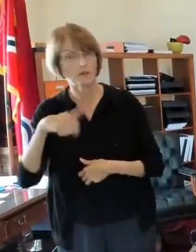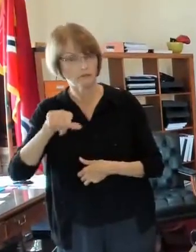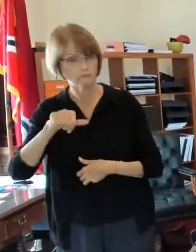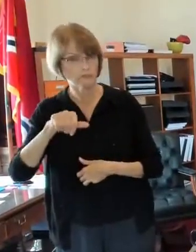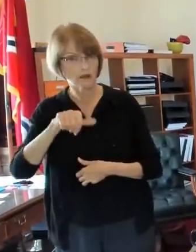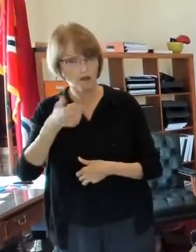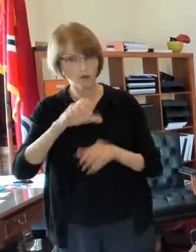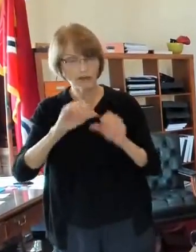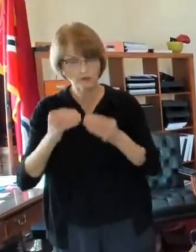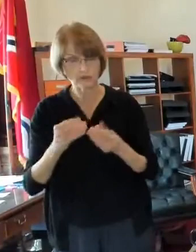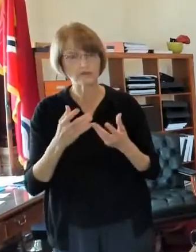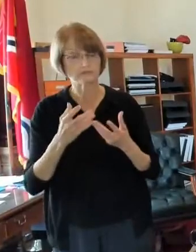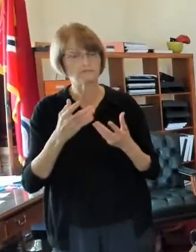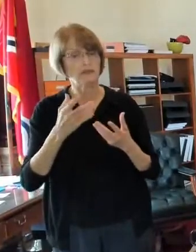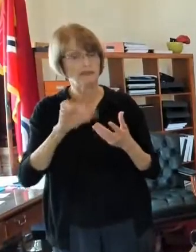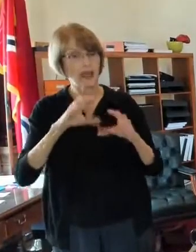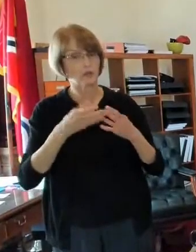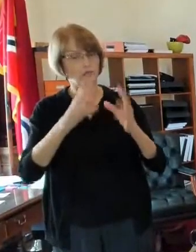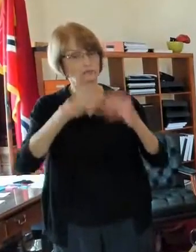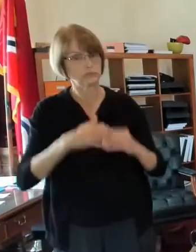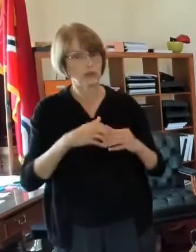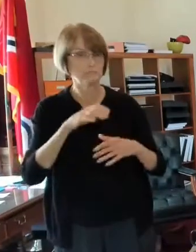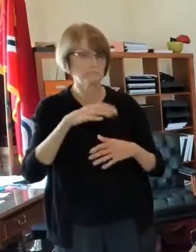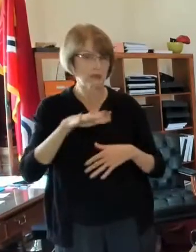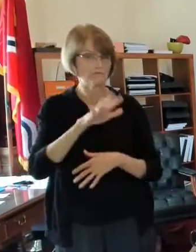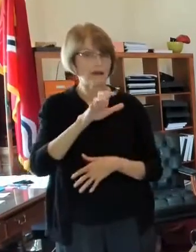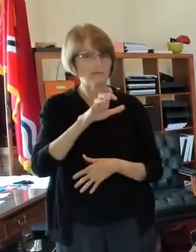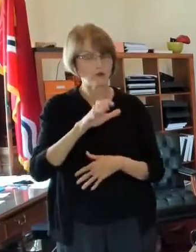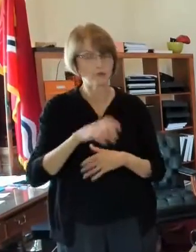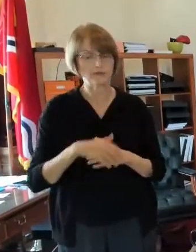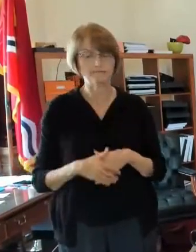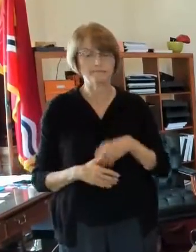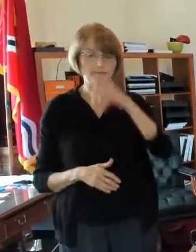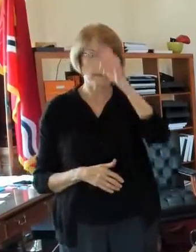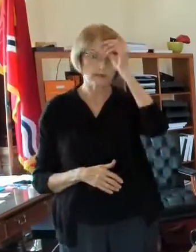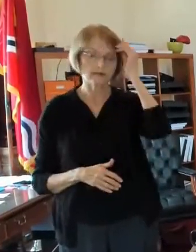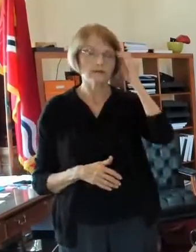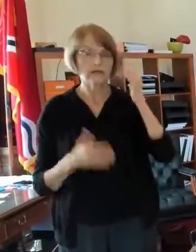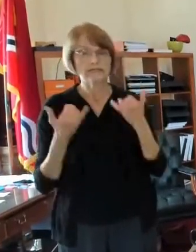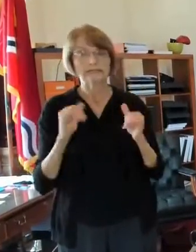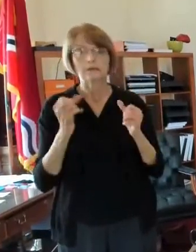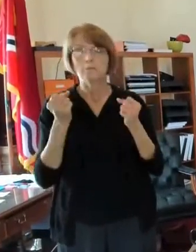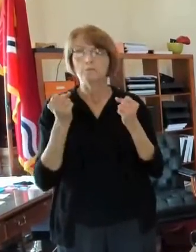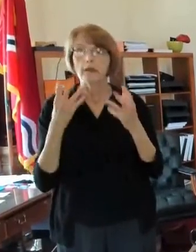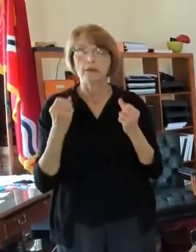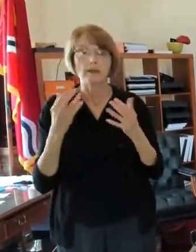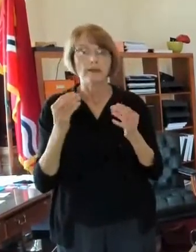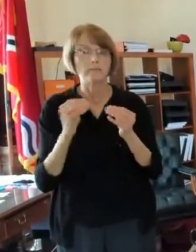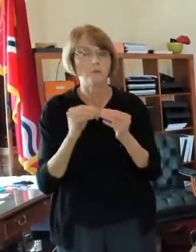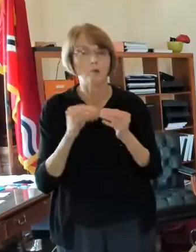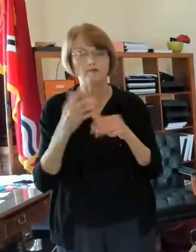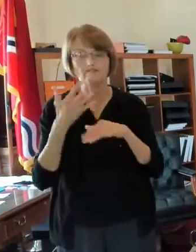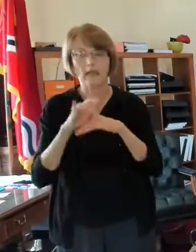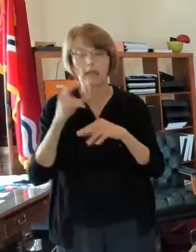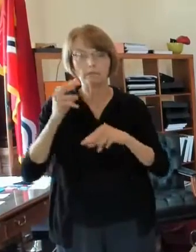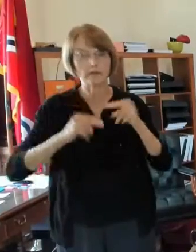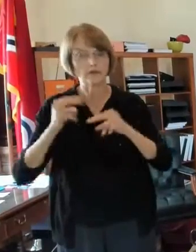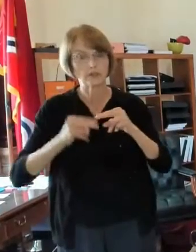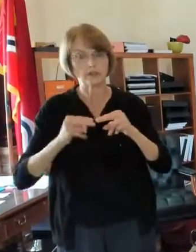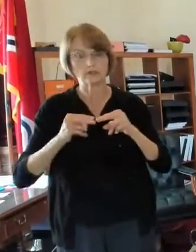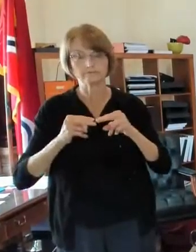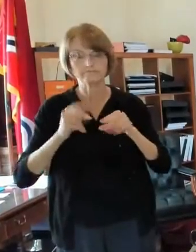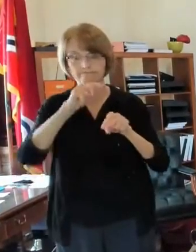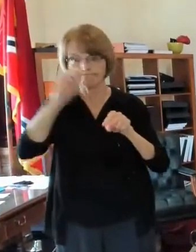so what you have here is there are still many more vacant buildings and every